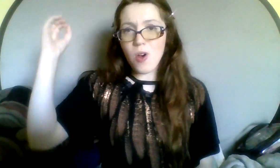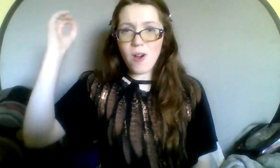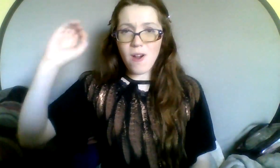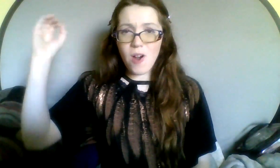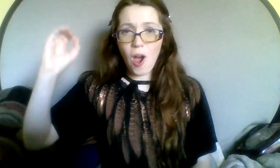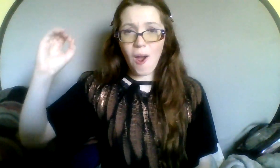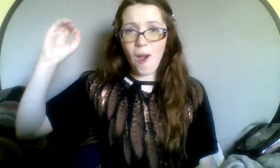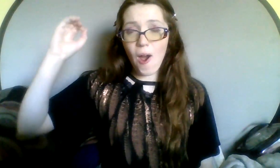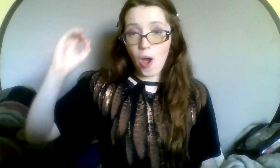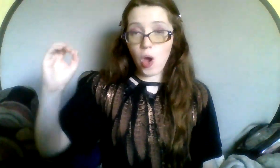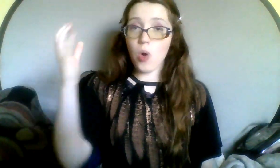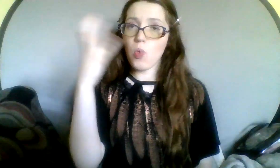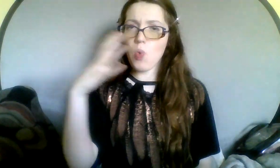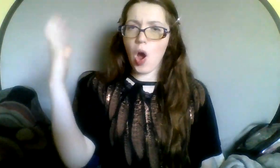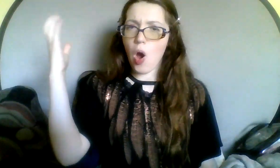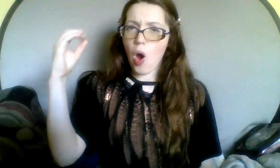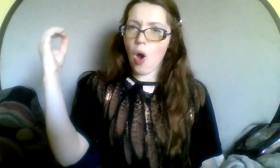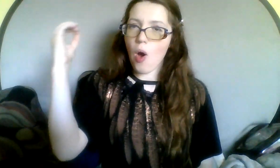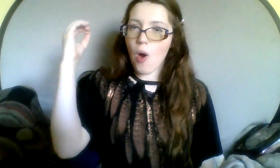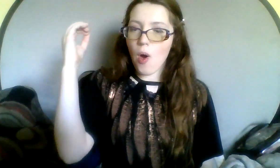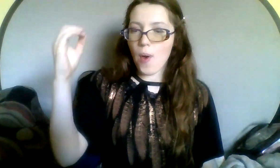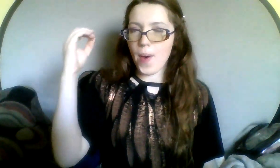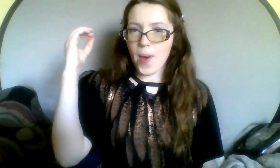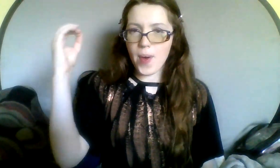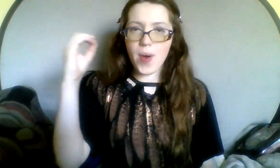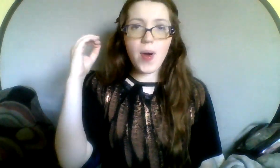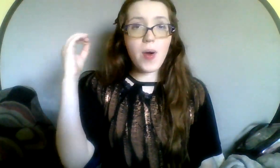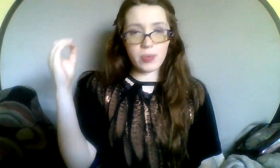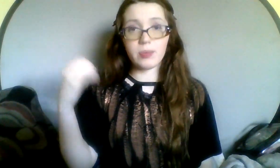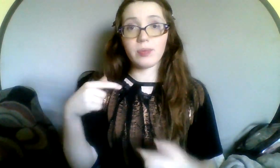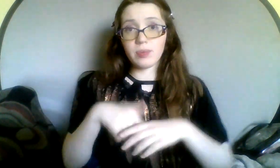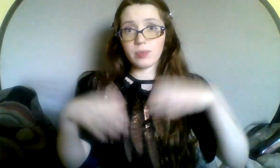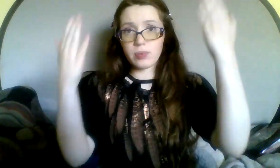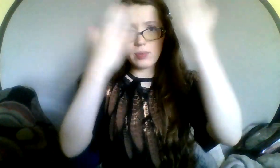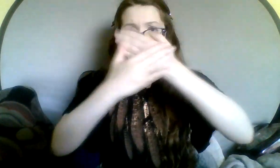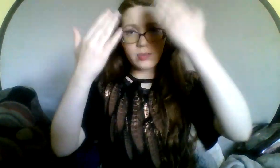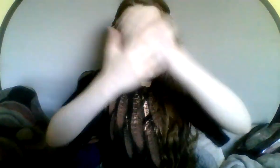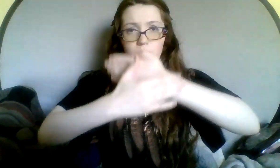oh, oh oh,